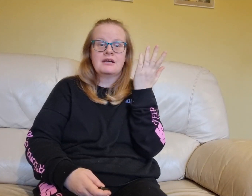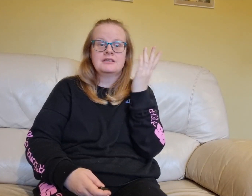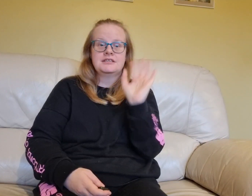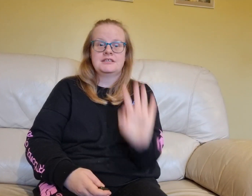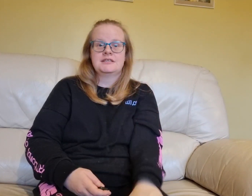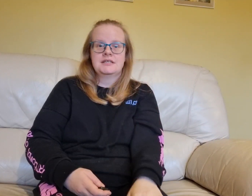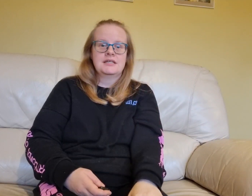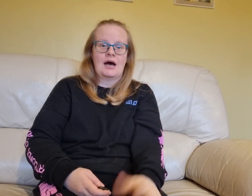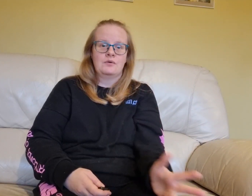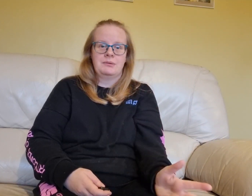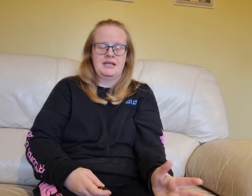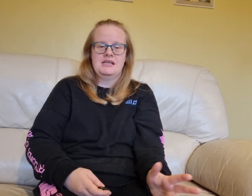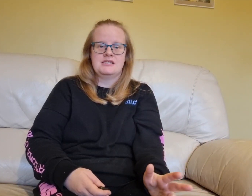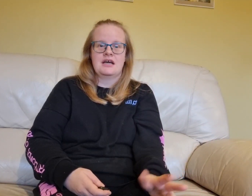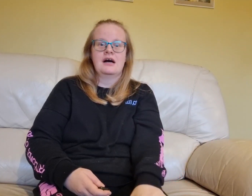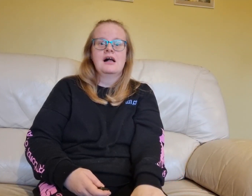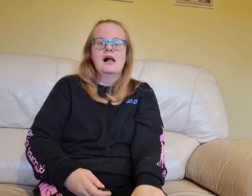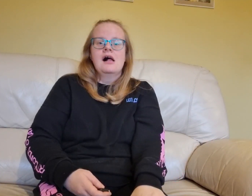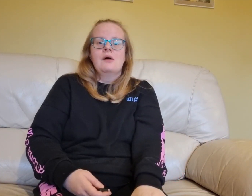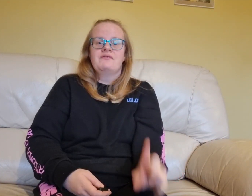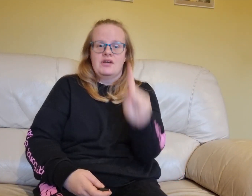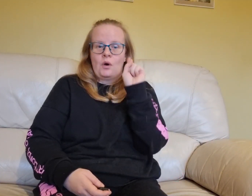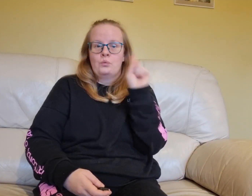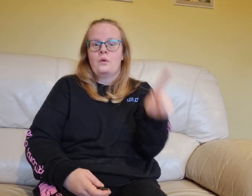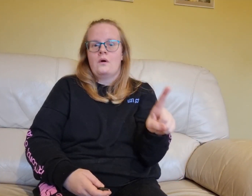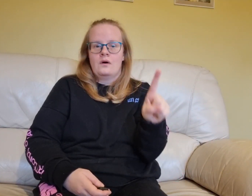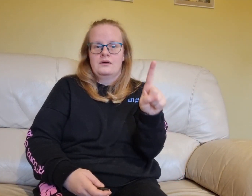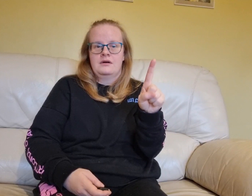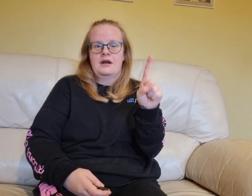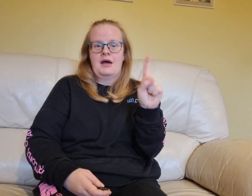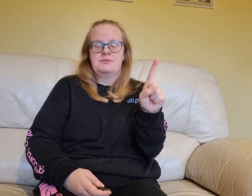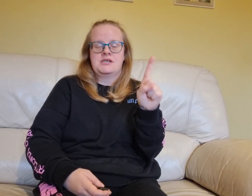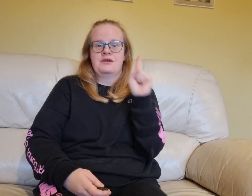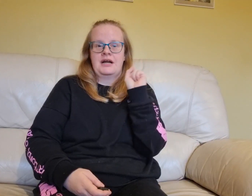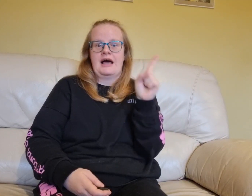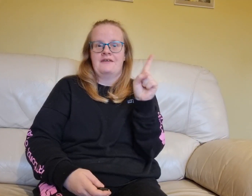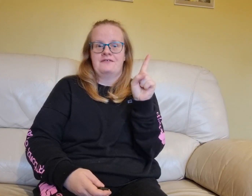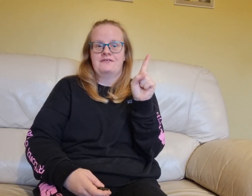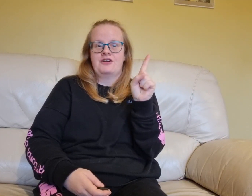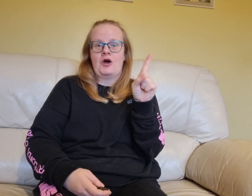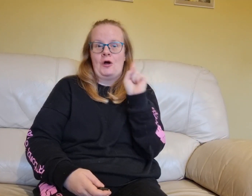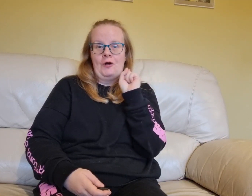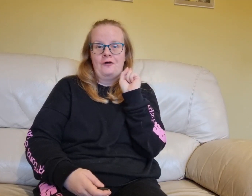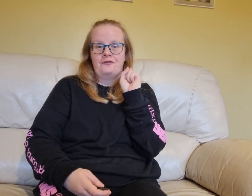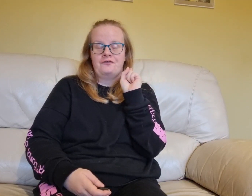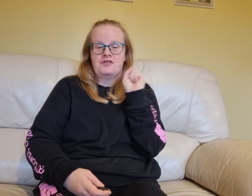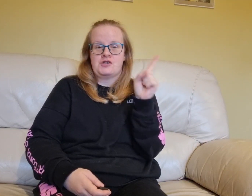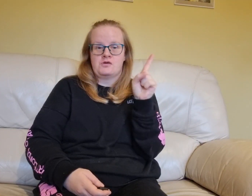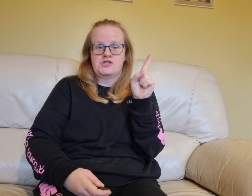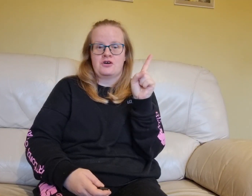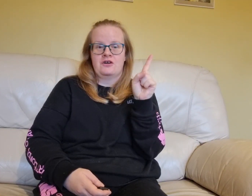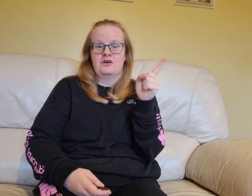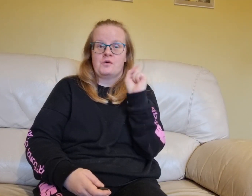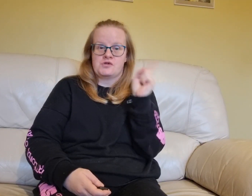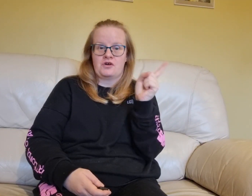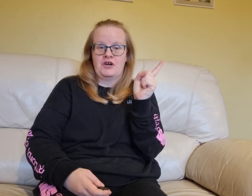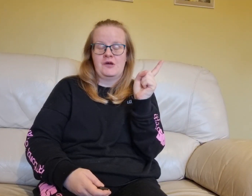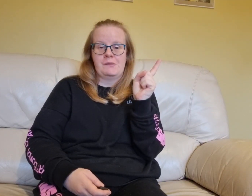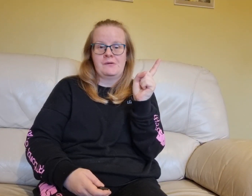because that would be easier. We've only got one episode left of the Doctor Donna, or Donna Noble,